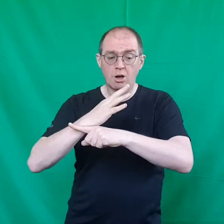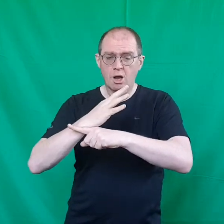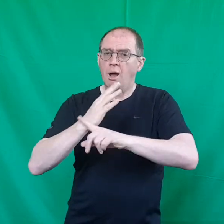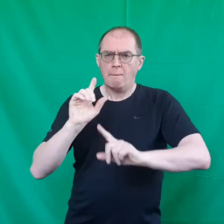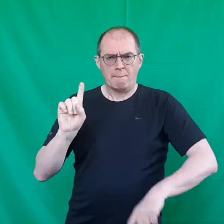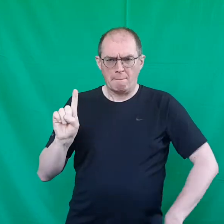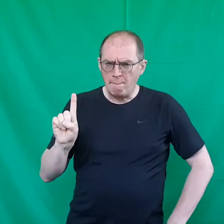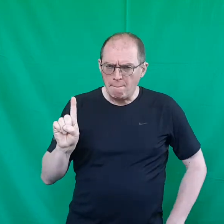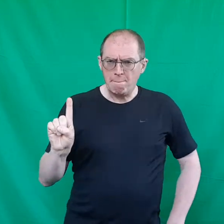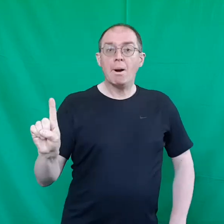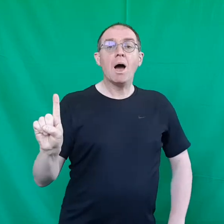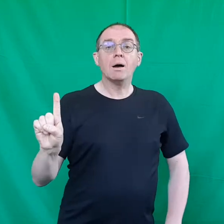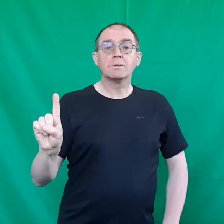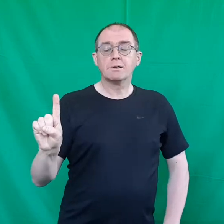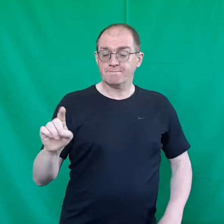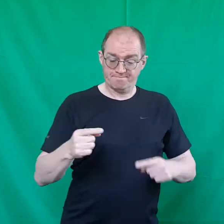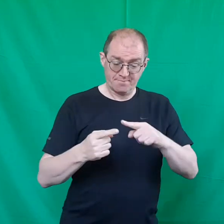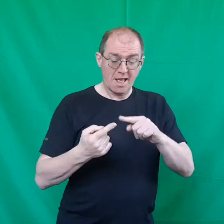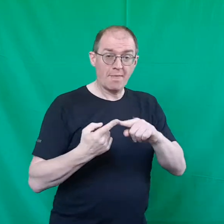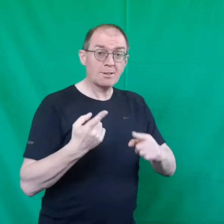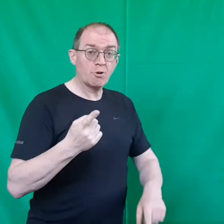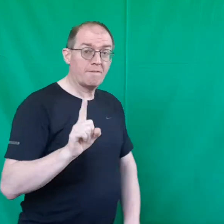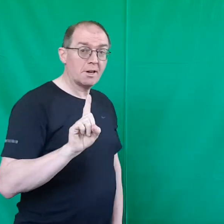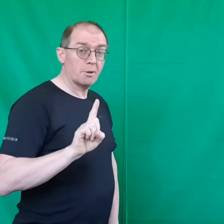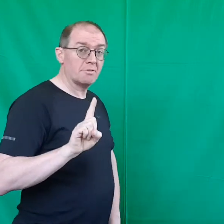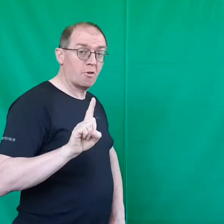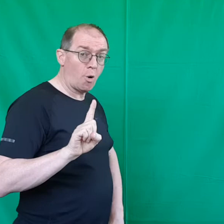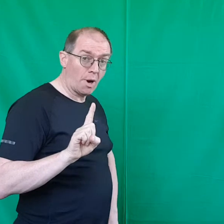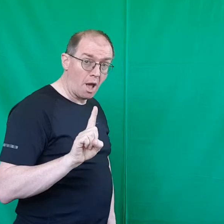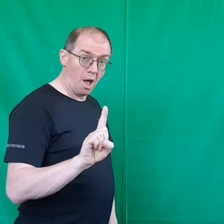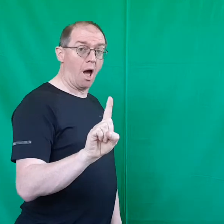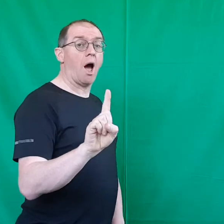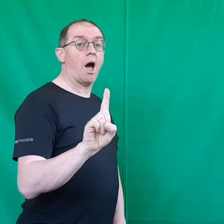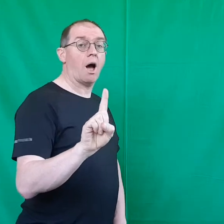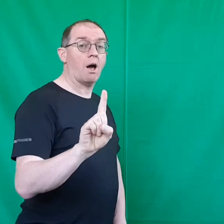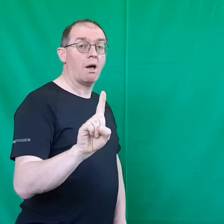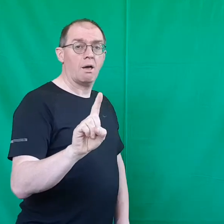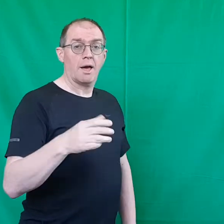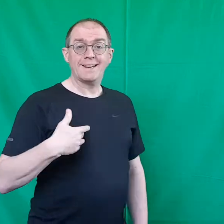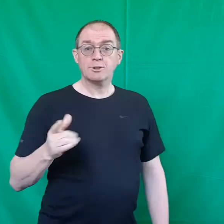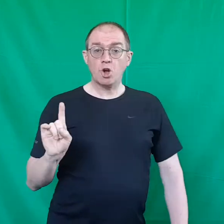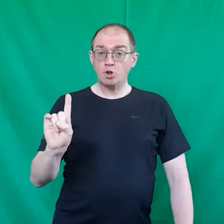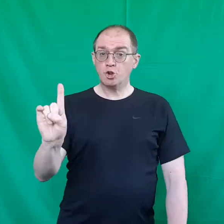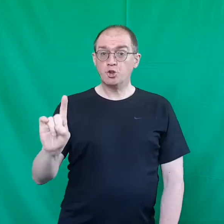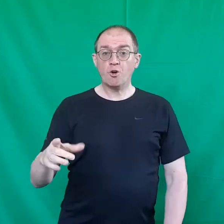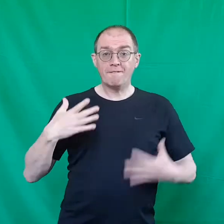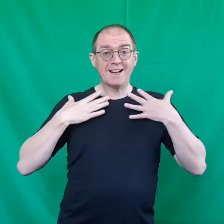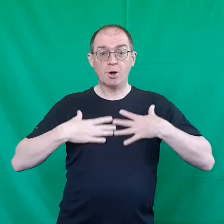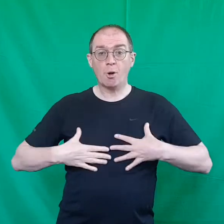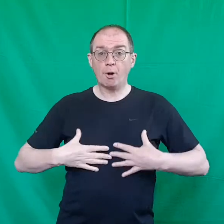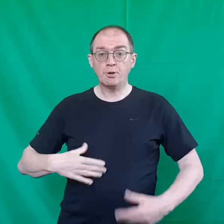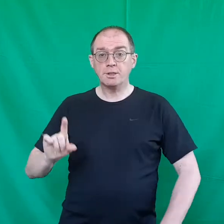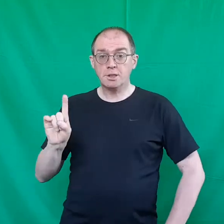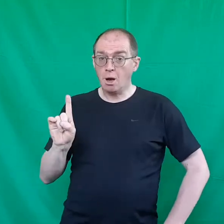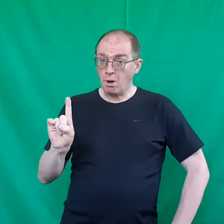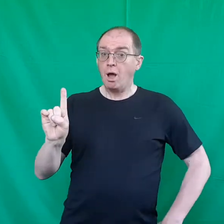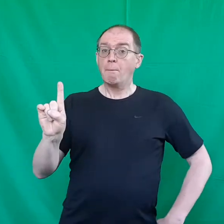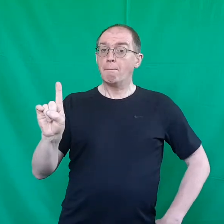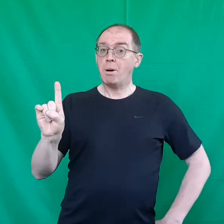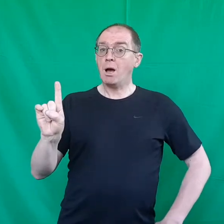but like your finger come forward huh and it's not just your finger your body needs to go but